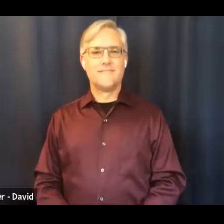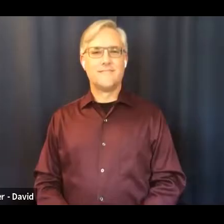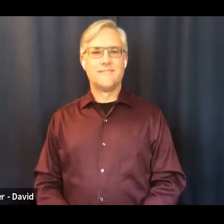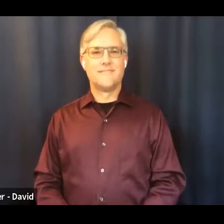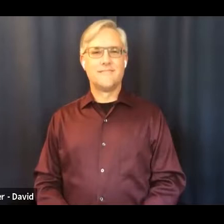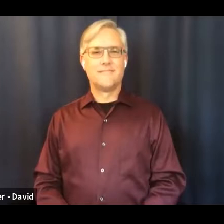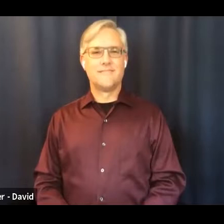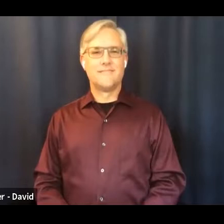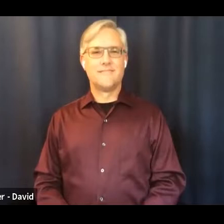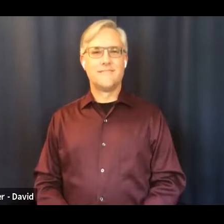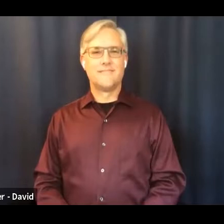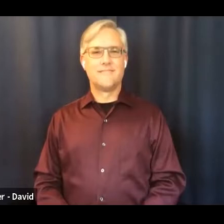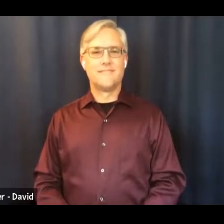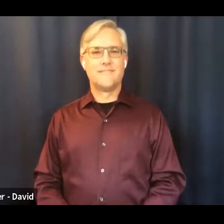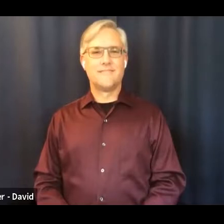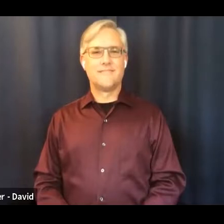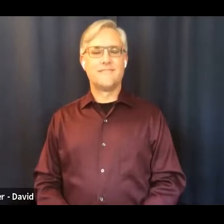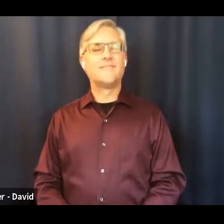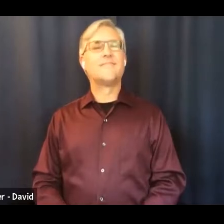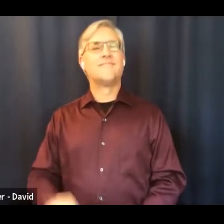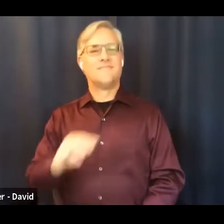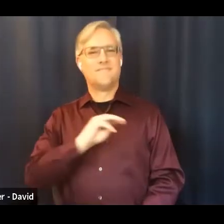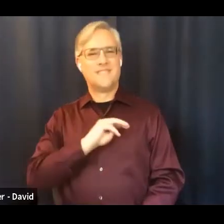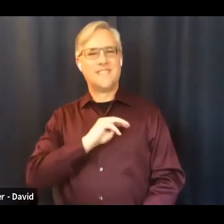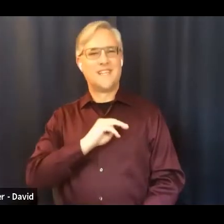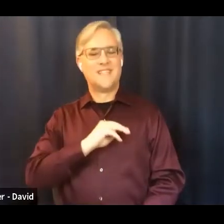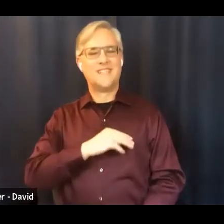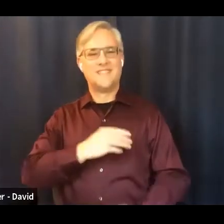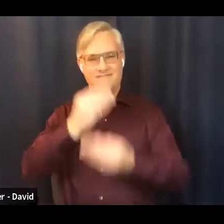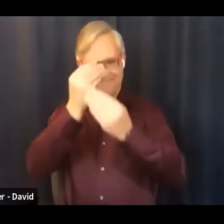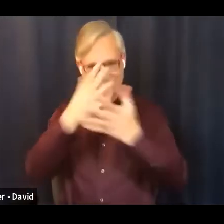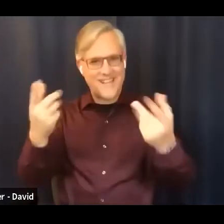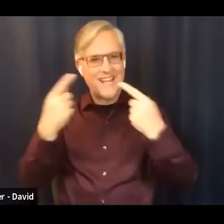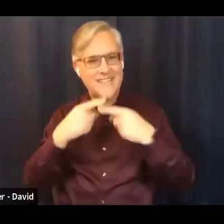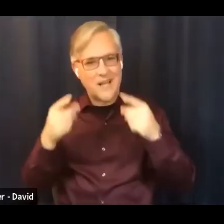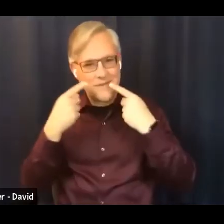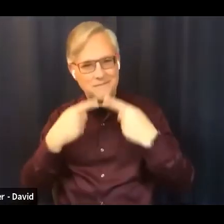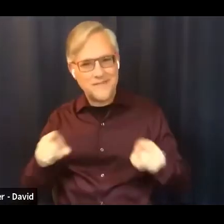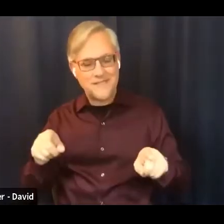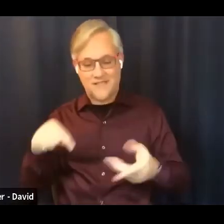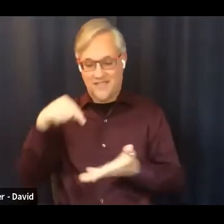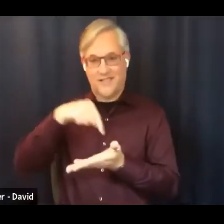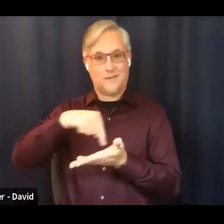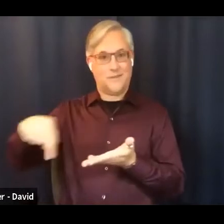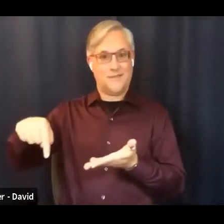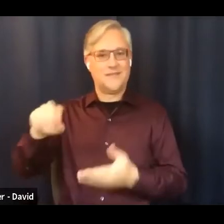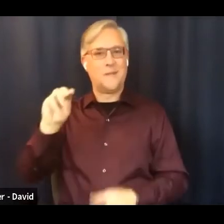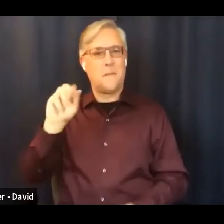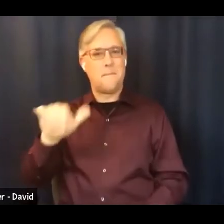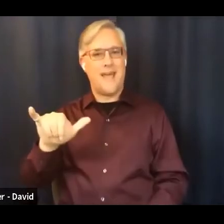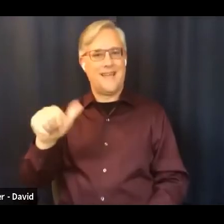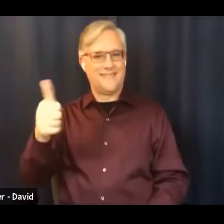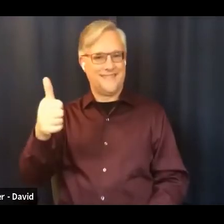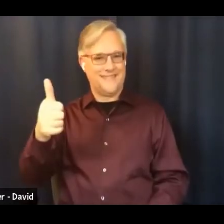see these are the announcements we have for the week of um may 10th sunday may 10th and